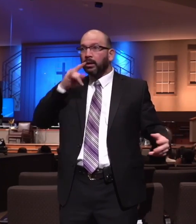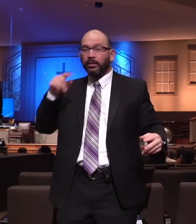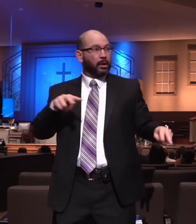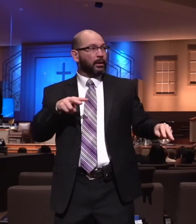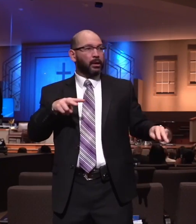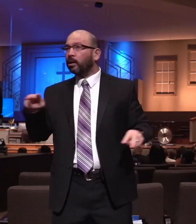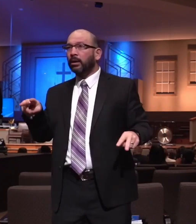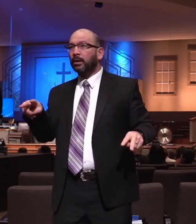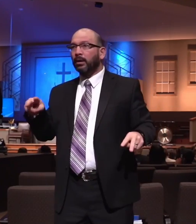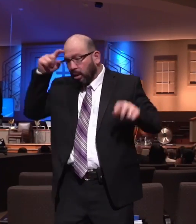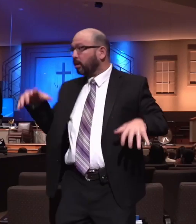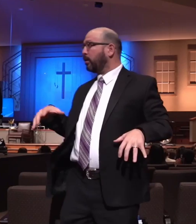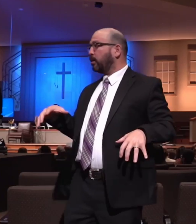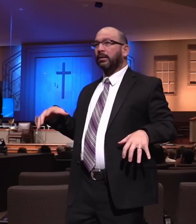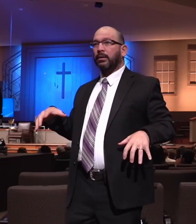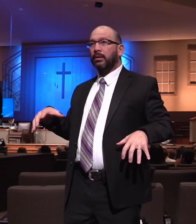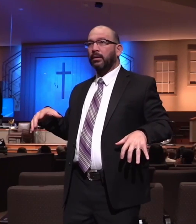follow the Lord all the days of our life.